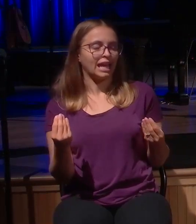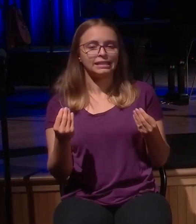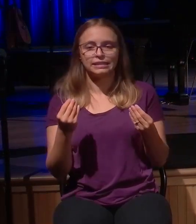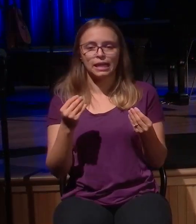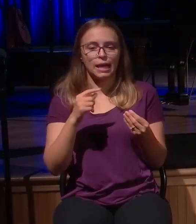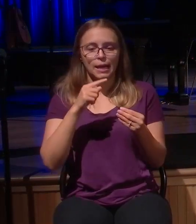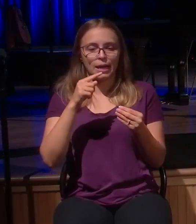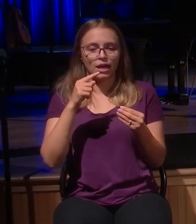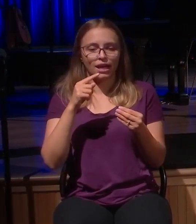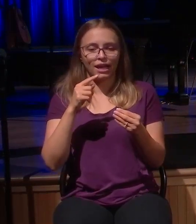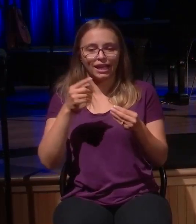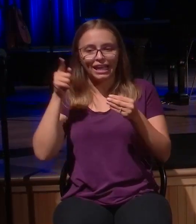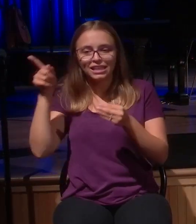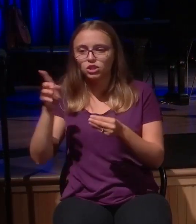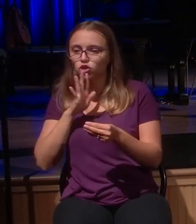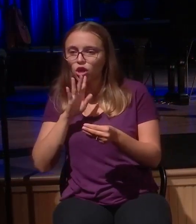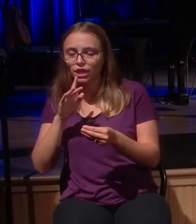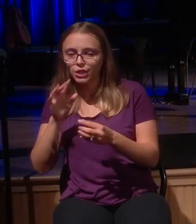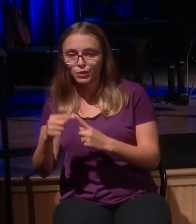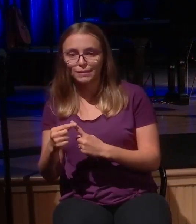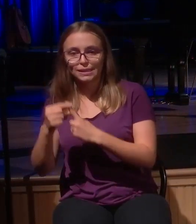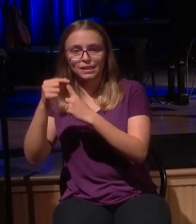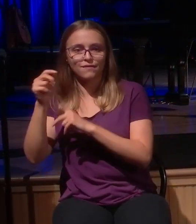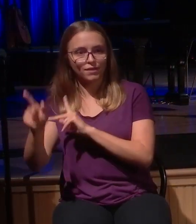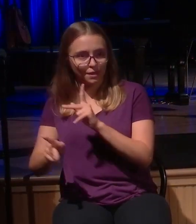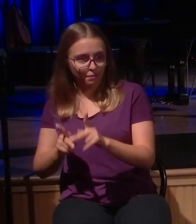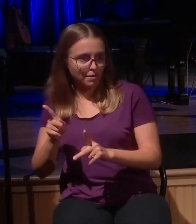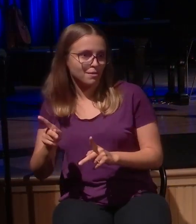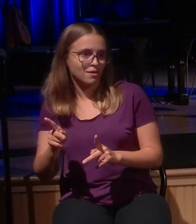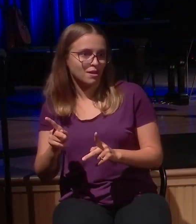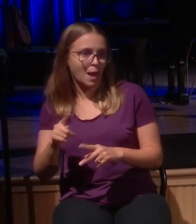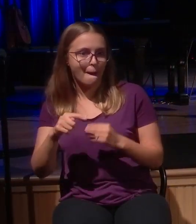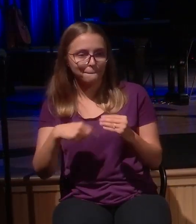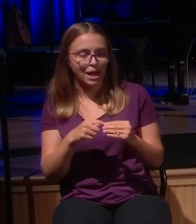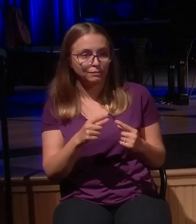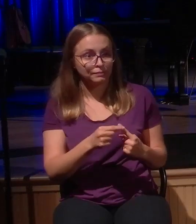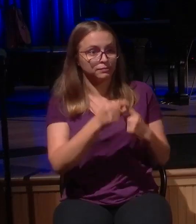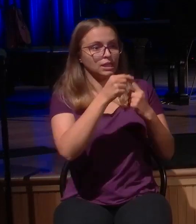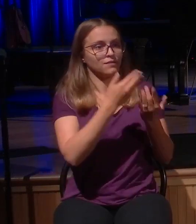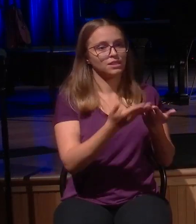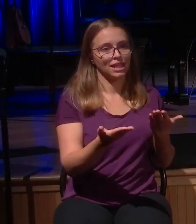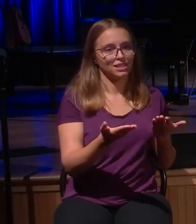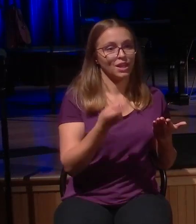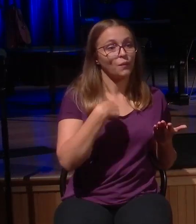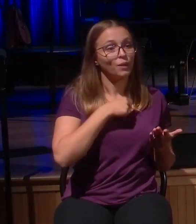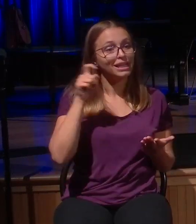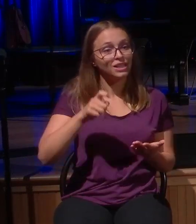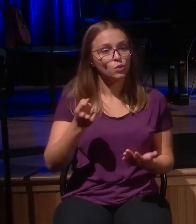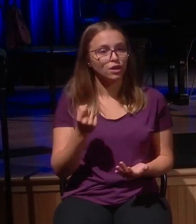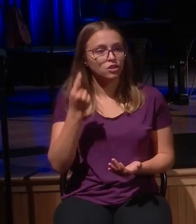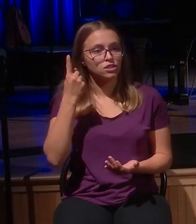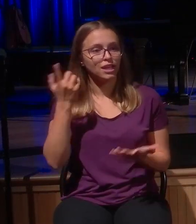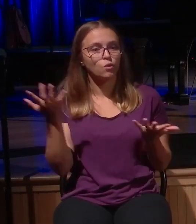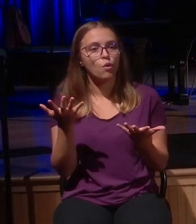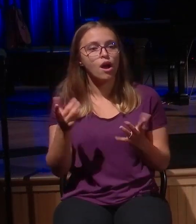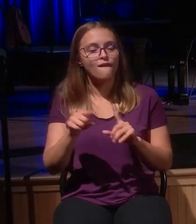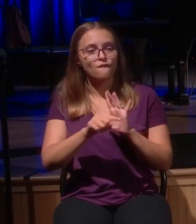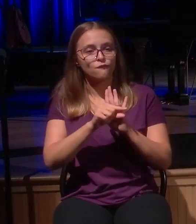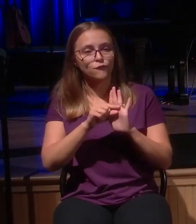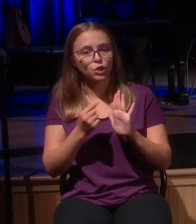and who he's talking to. And that is why we have to understand what verse one and verse two say. New Hope, out of all of these stories, perhaps